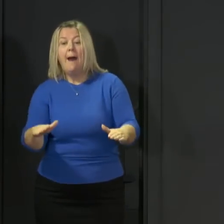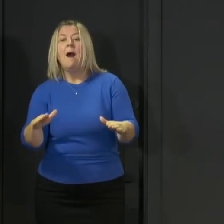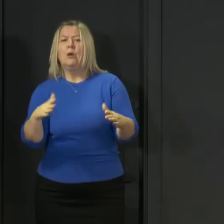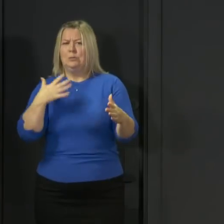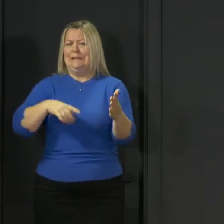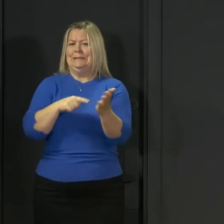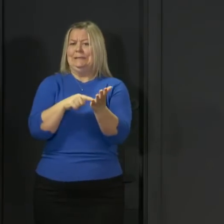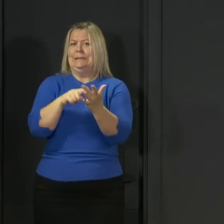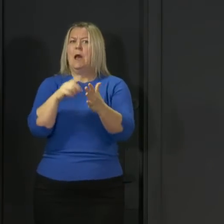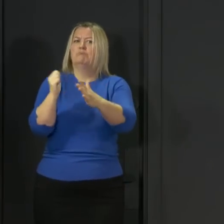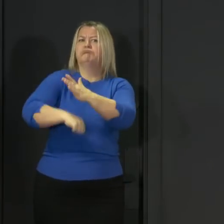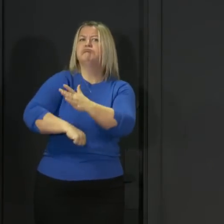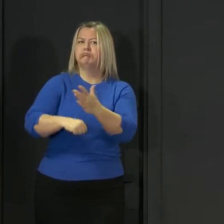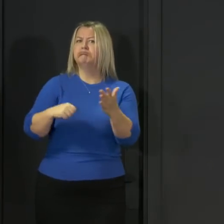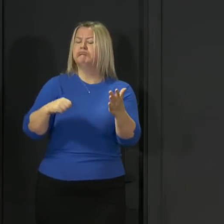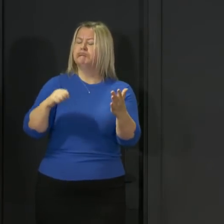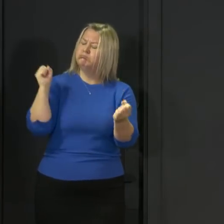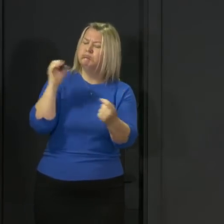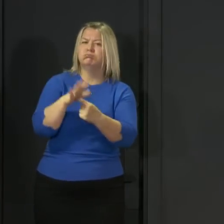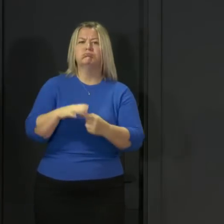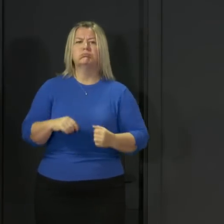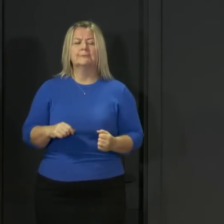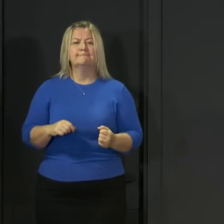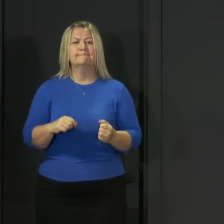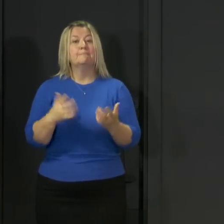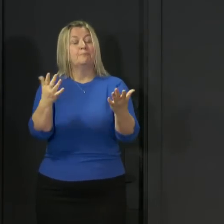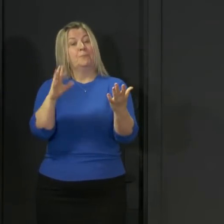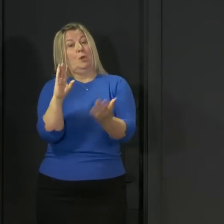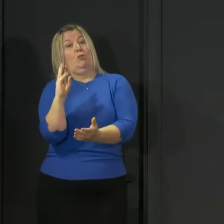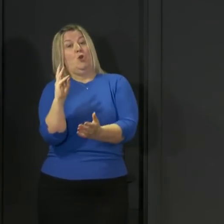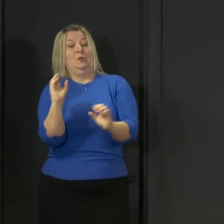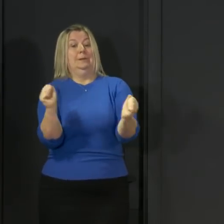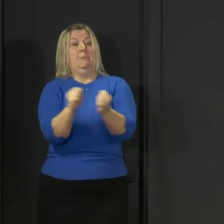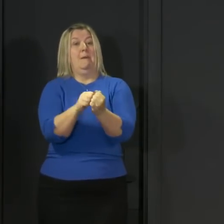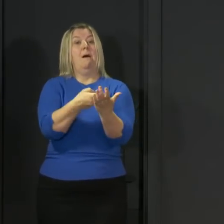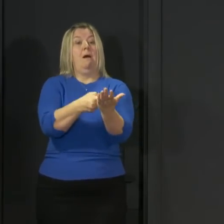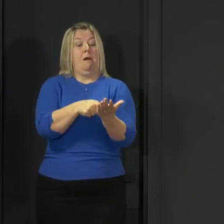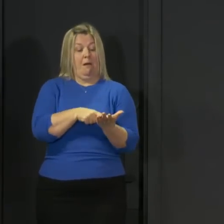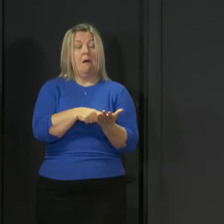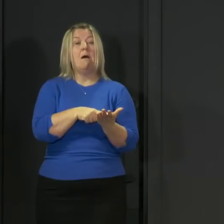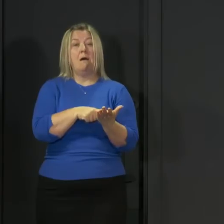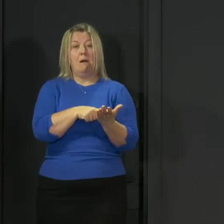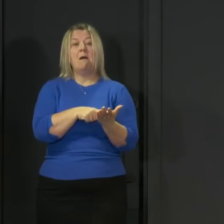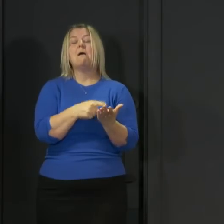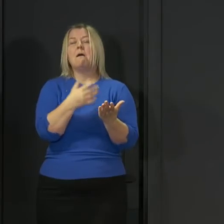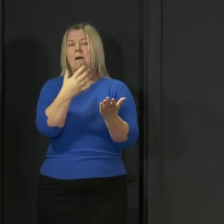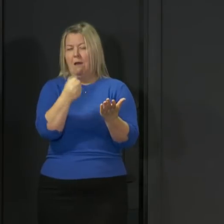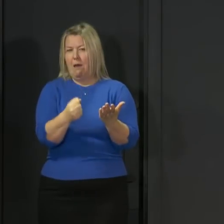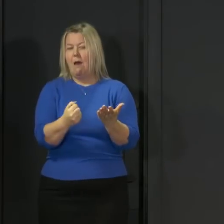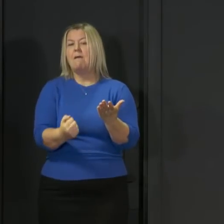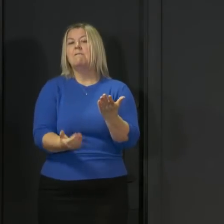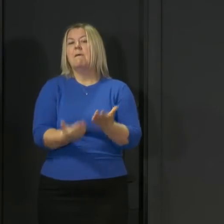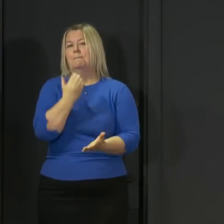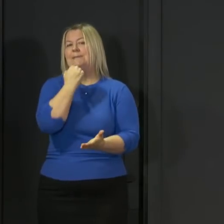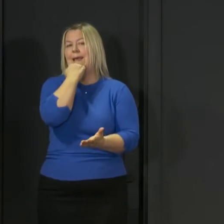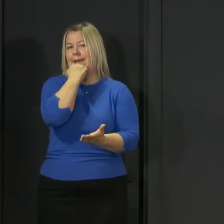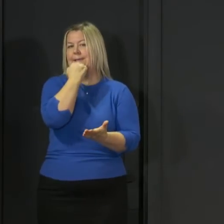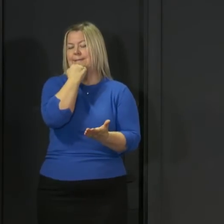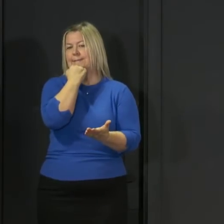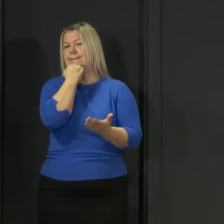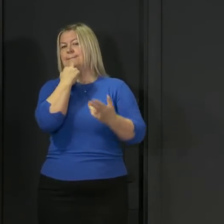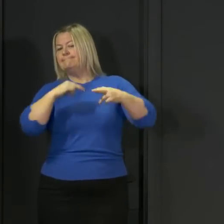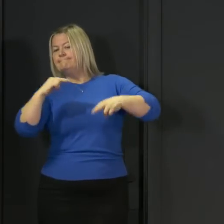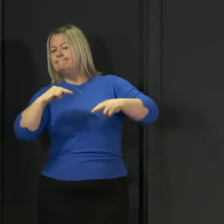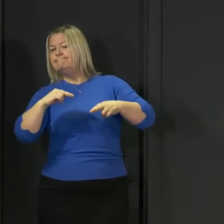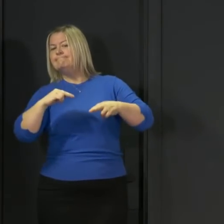that part is absolutely crucial. Thursday's route map will also set out our up-to-date assessment at that point of